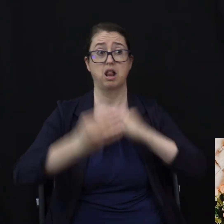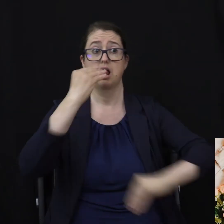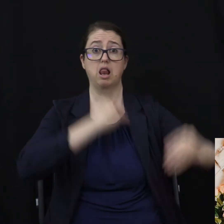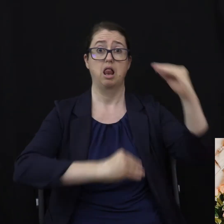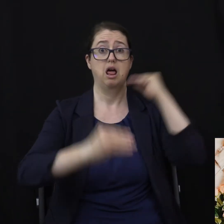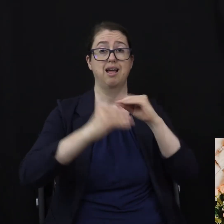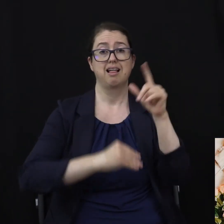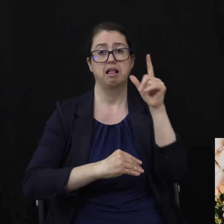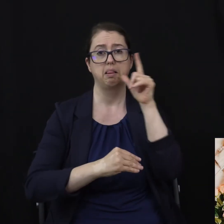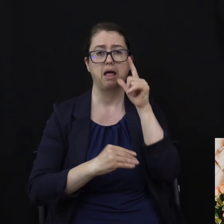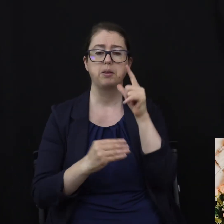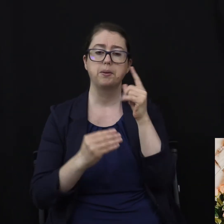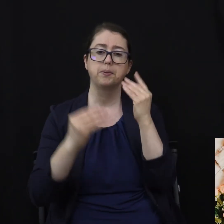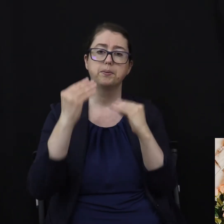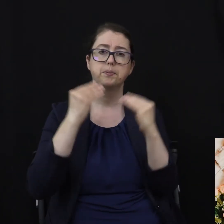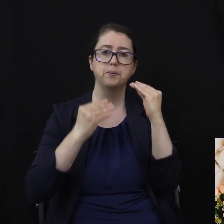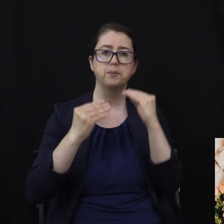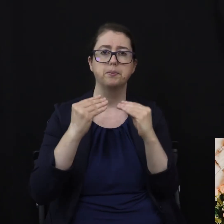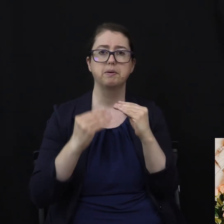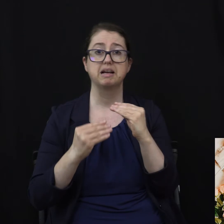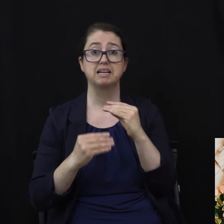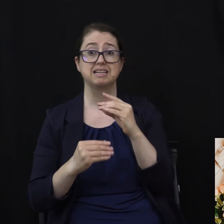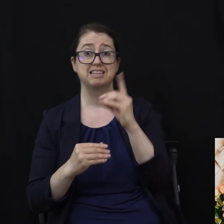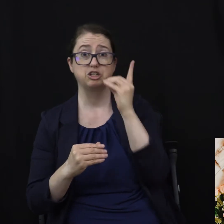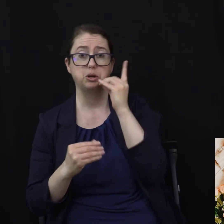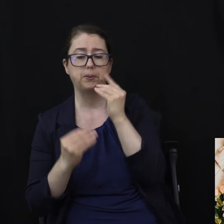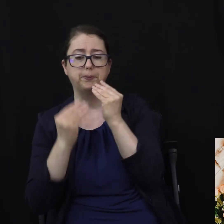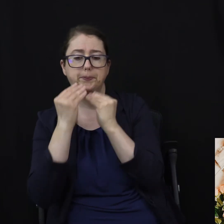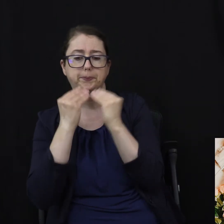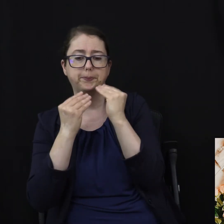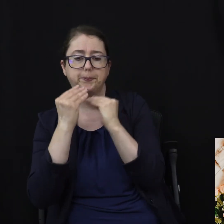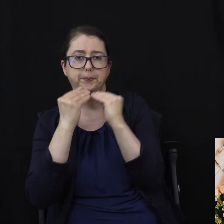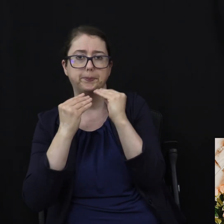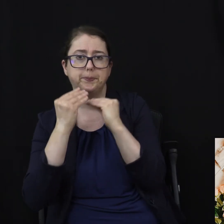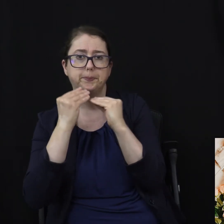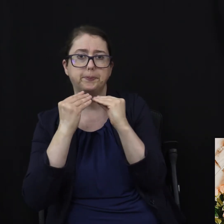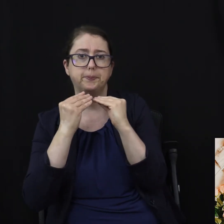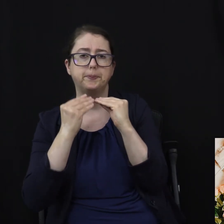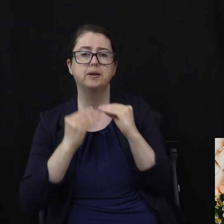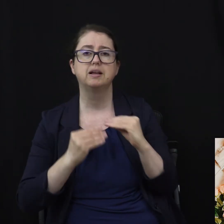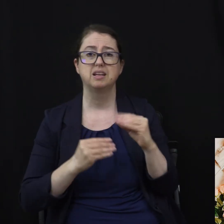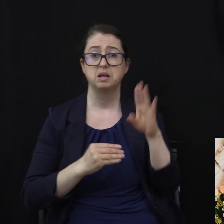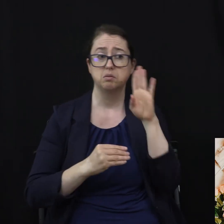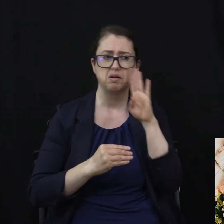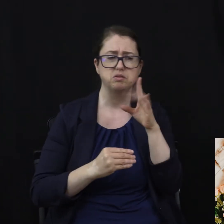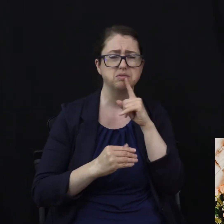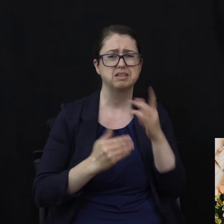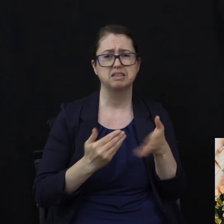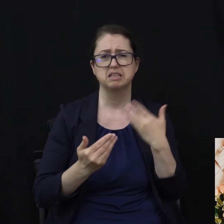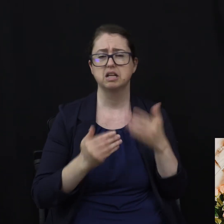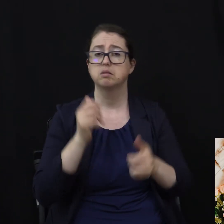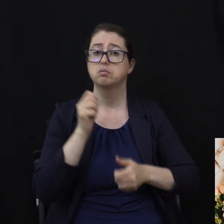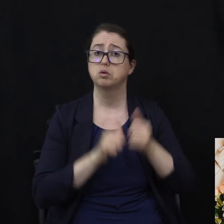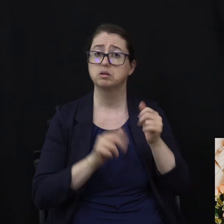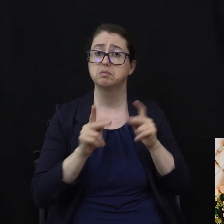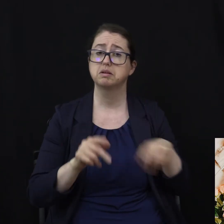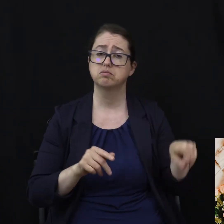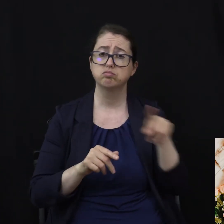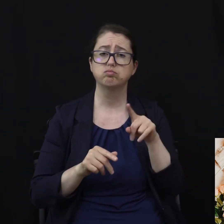prince, dinner like a pauper. Eating healthy is easier than you think. You see, most people eat a rotation of about six different